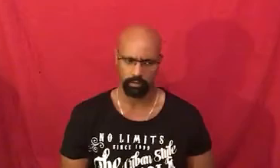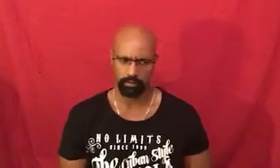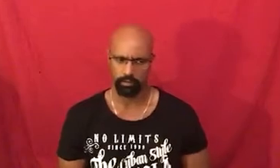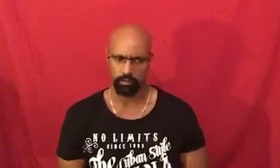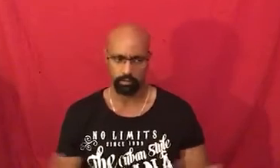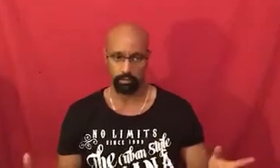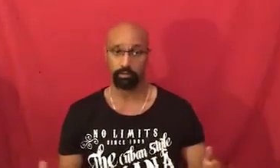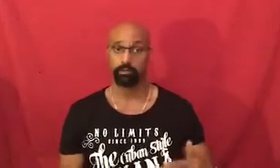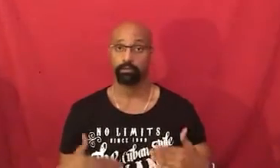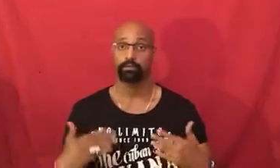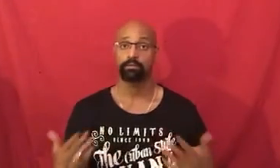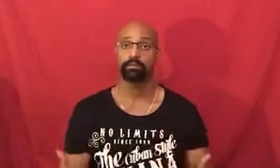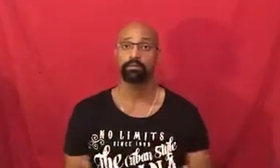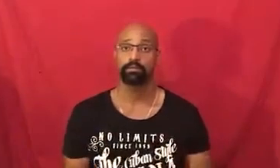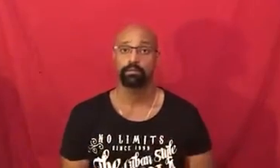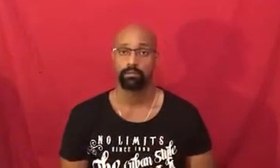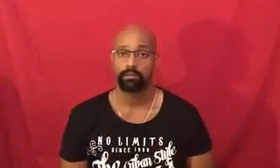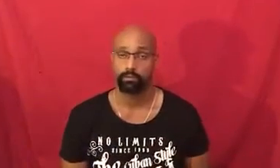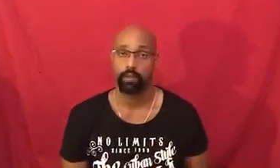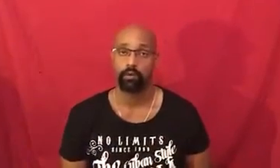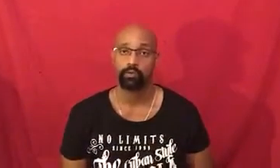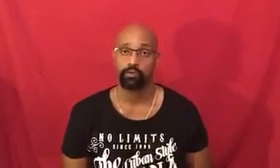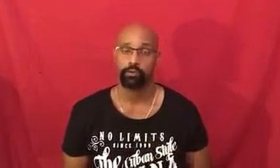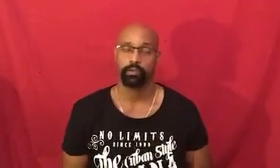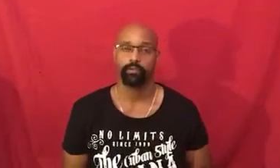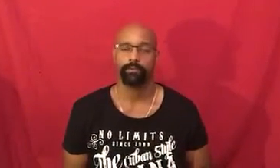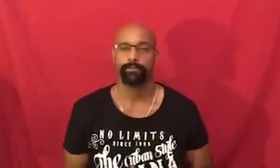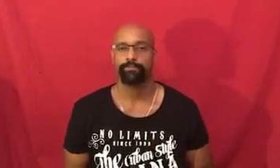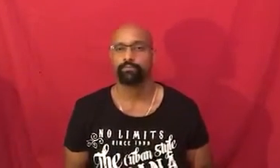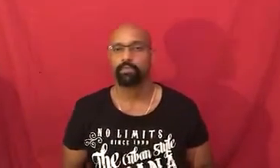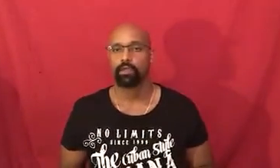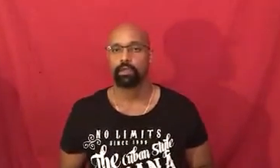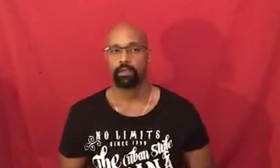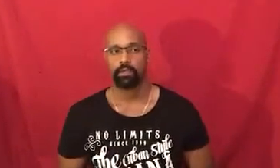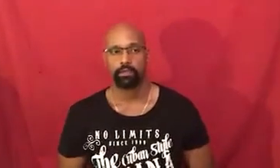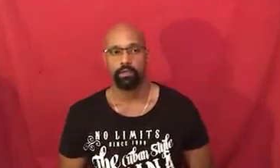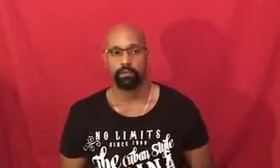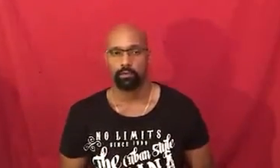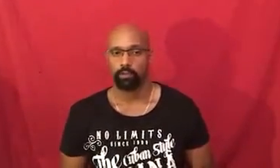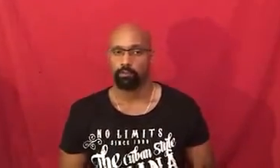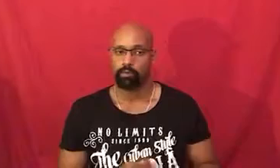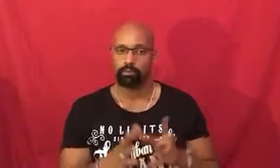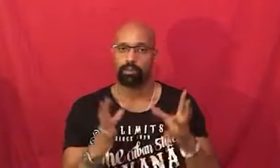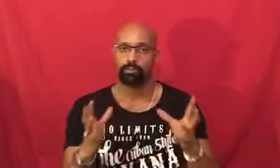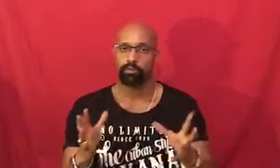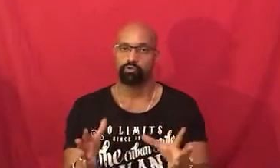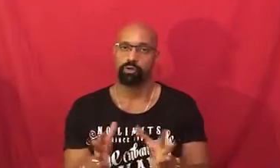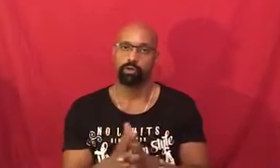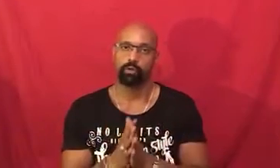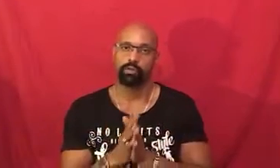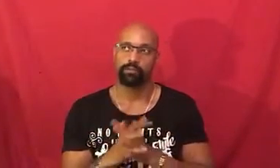also through my own journey what most people struggle with